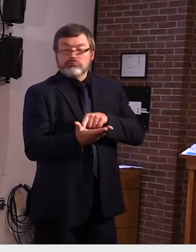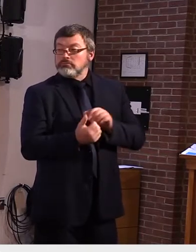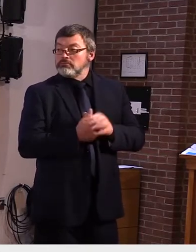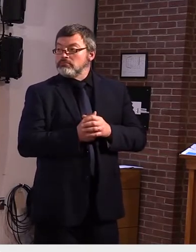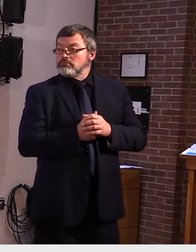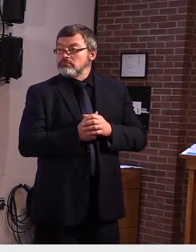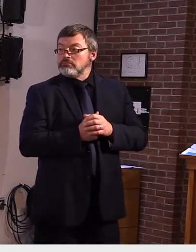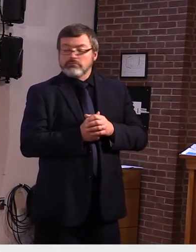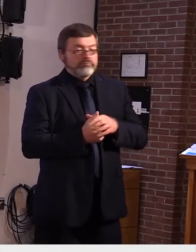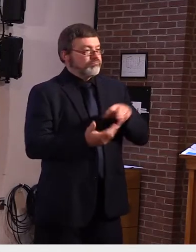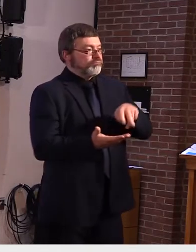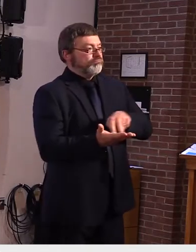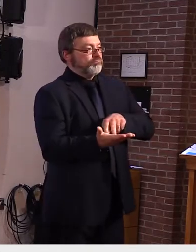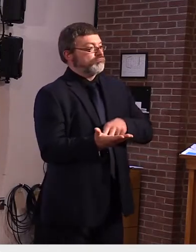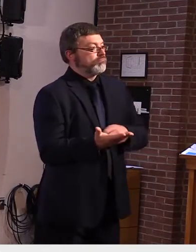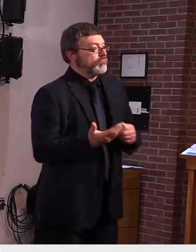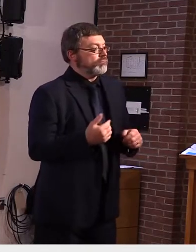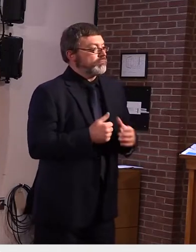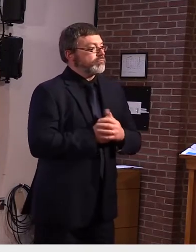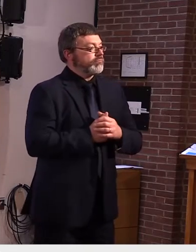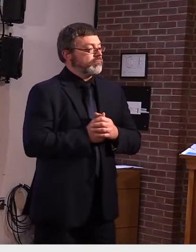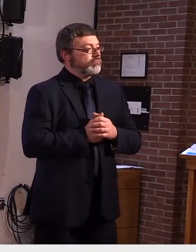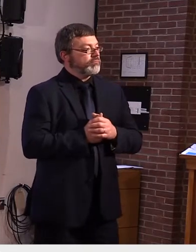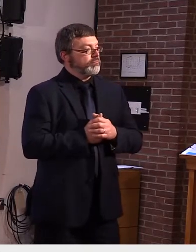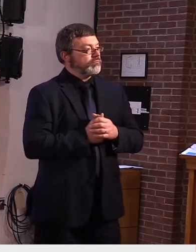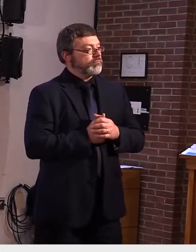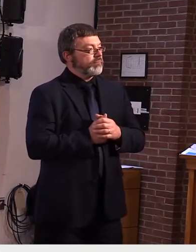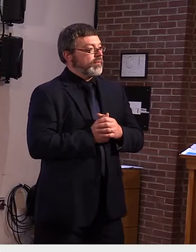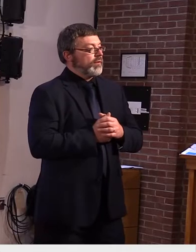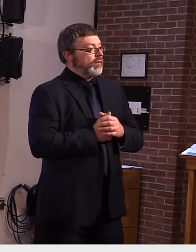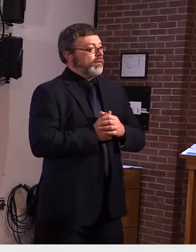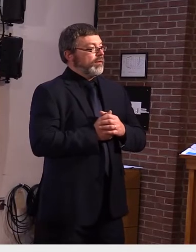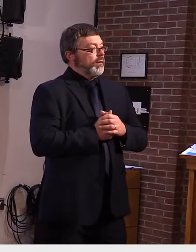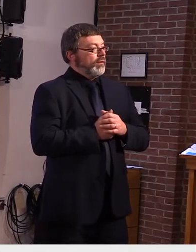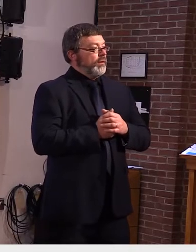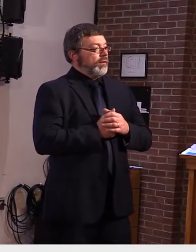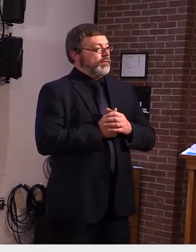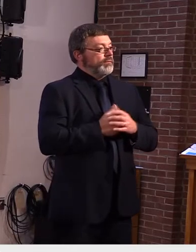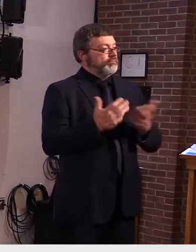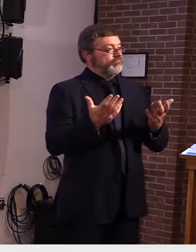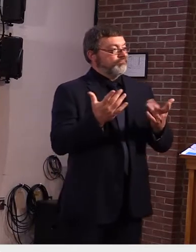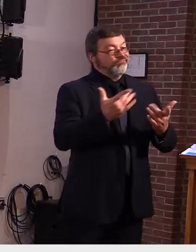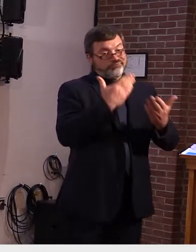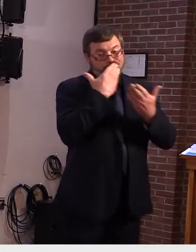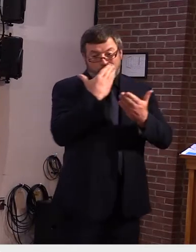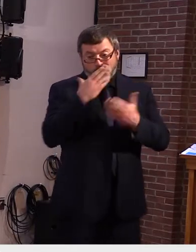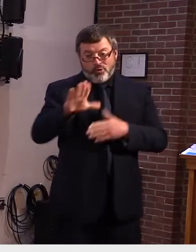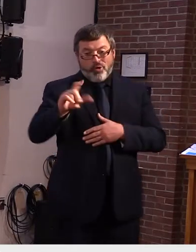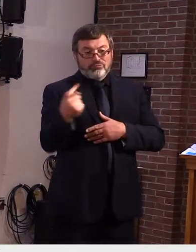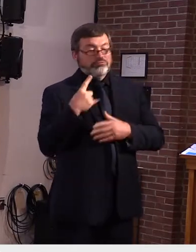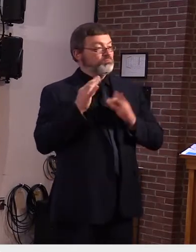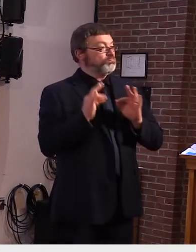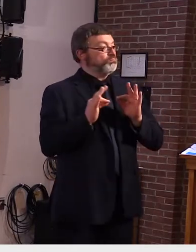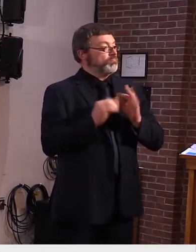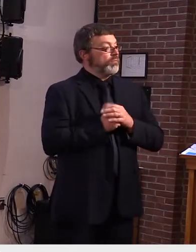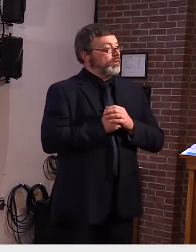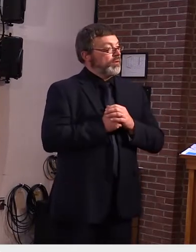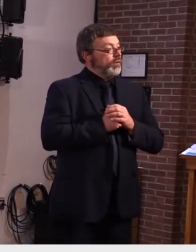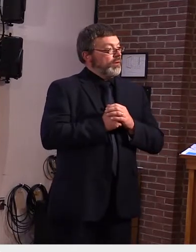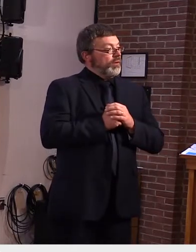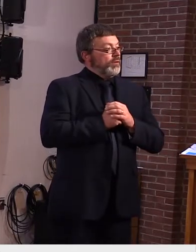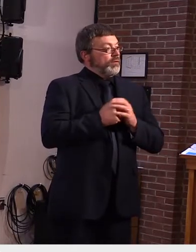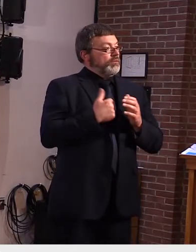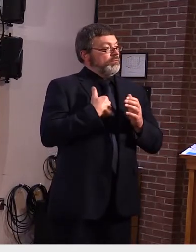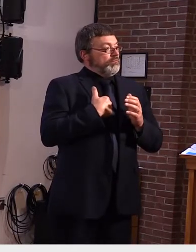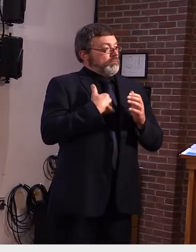you uh greg um let me let me start by saying something that dr kelson may have said or